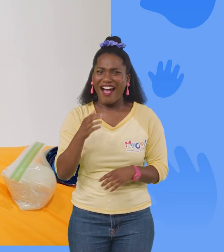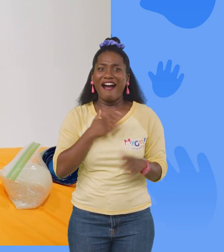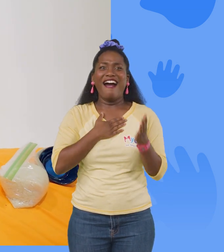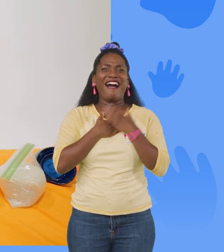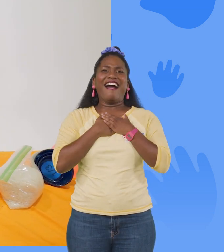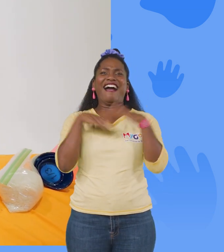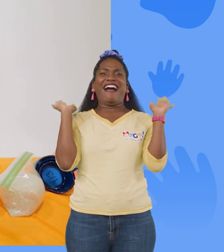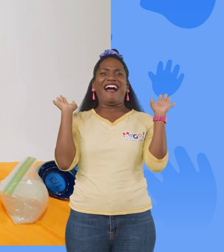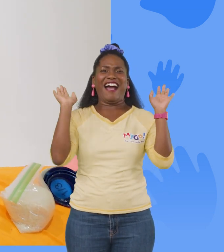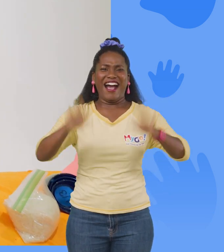Hey,